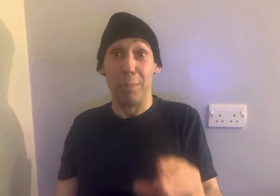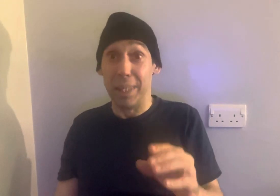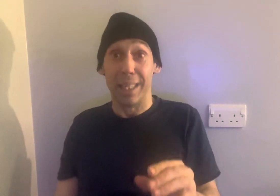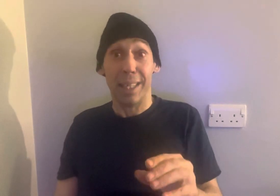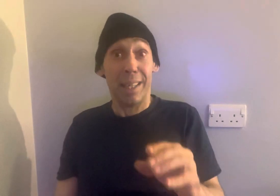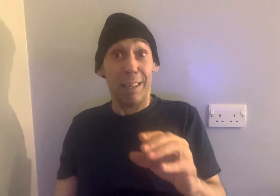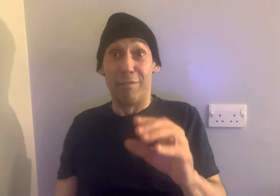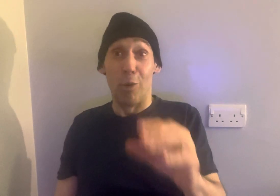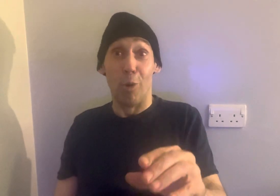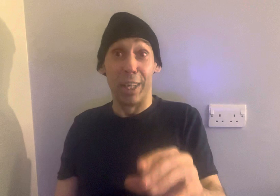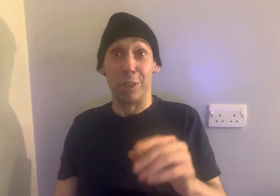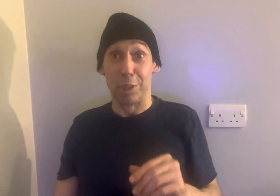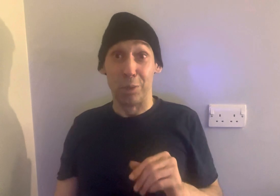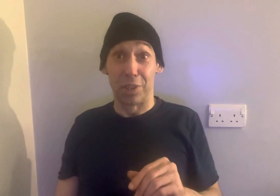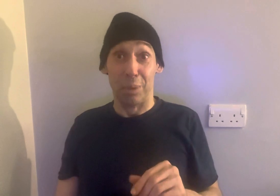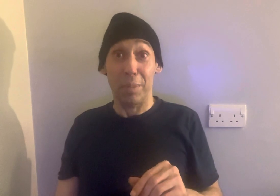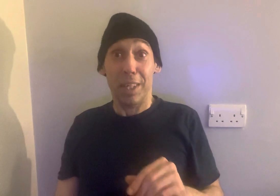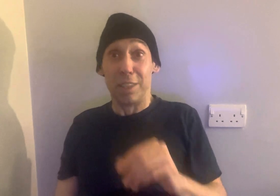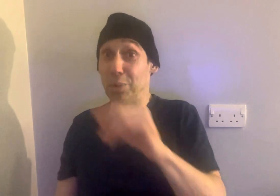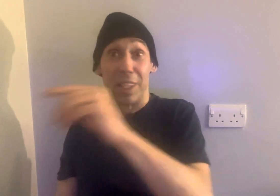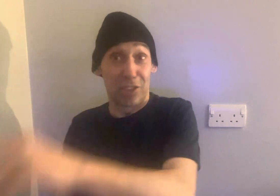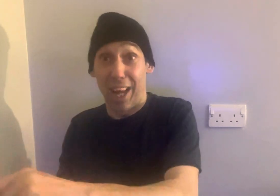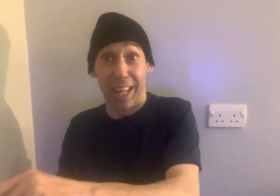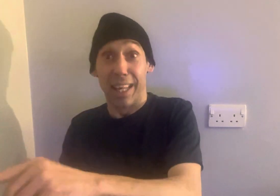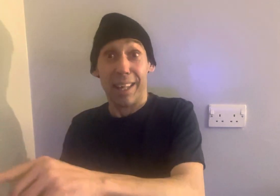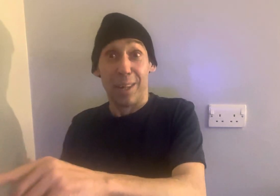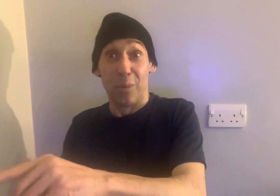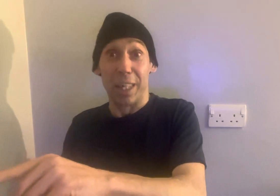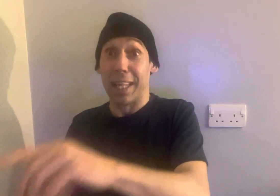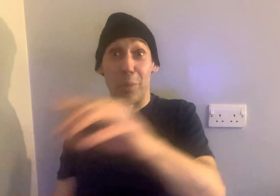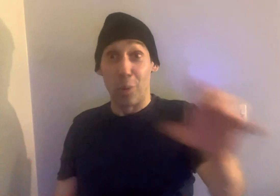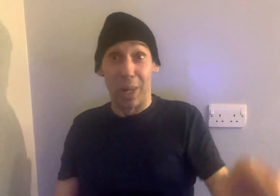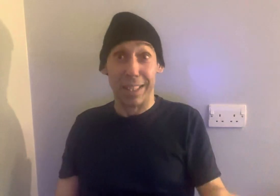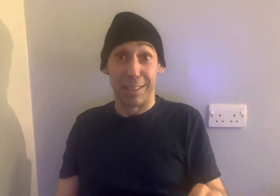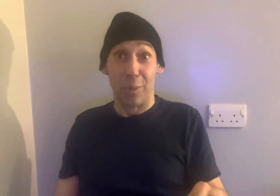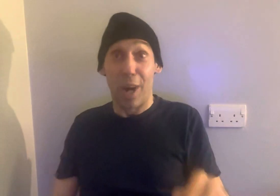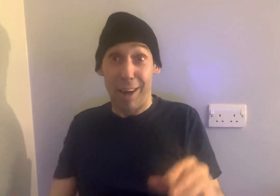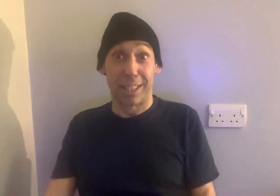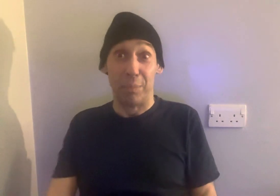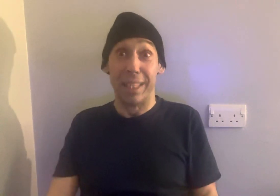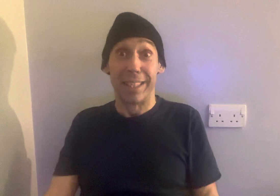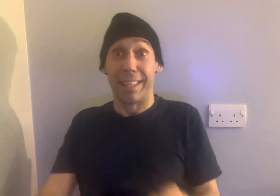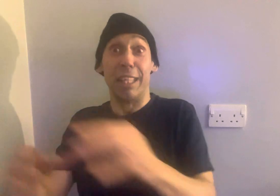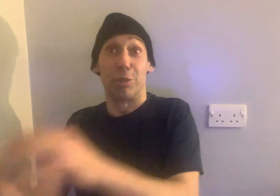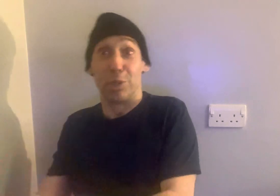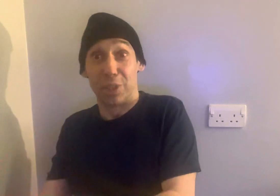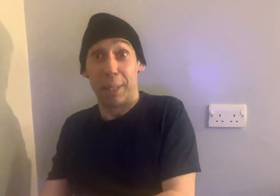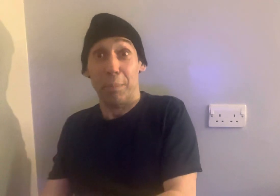me for introducing them to this guy. When they were the ones that were asking me to introduce him